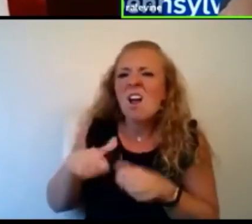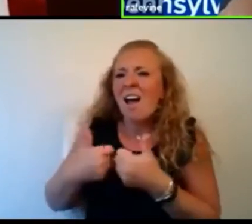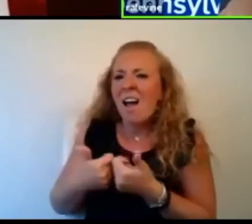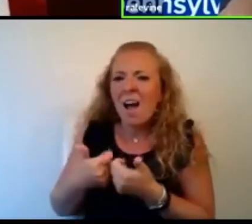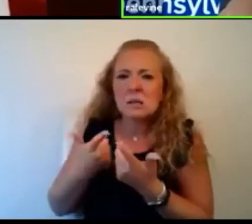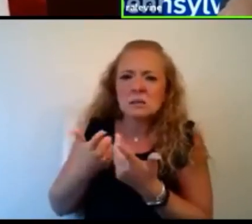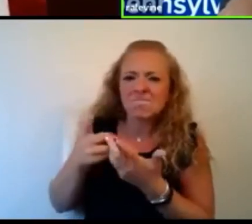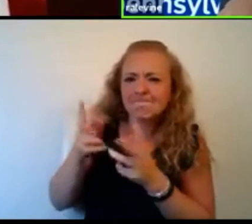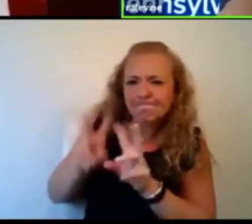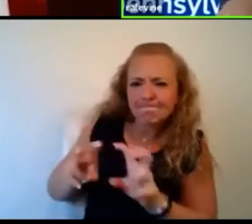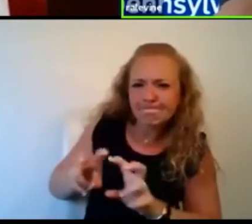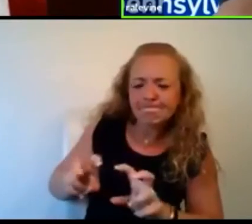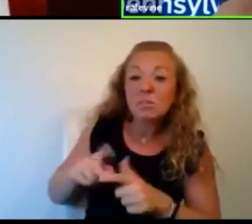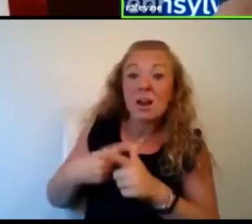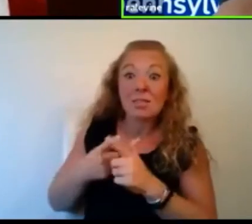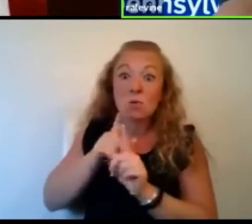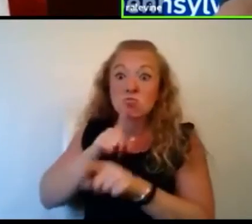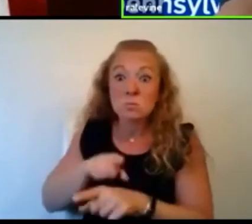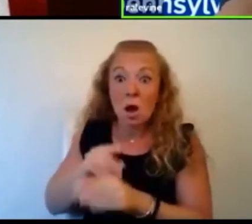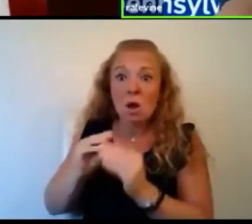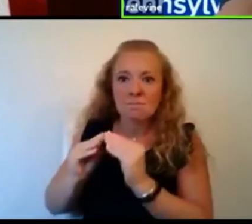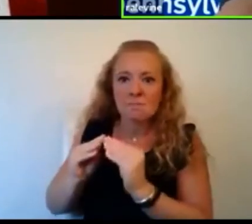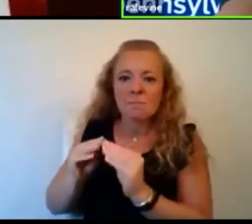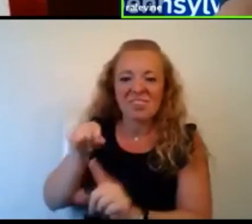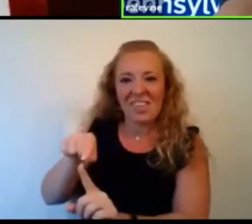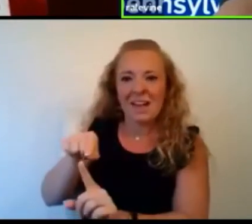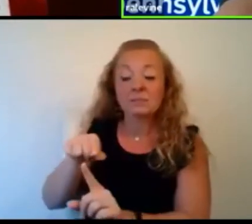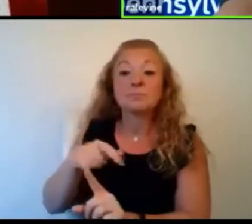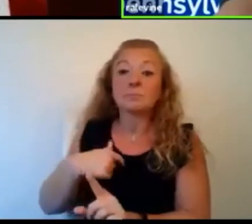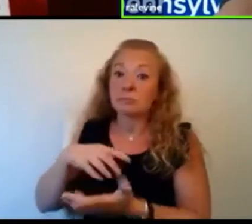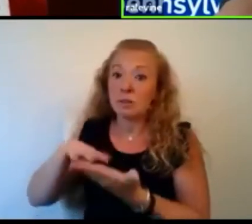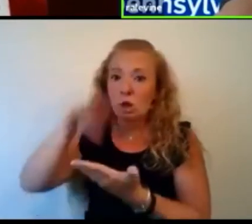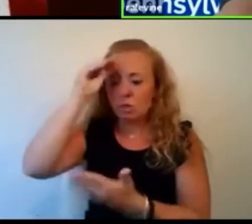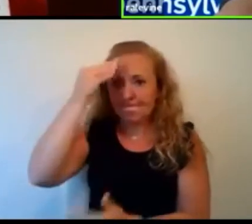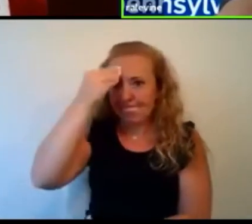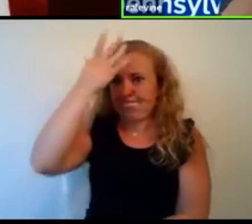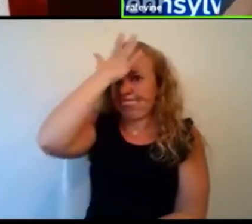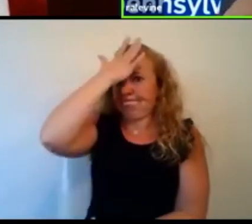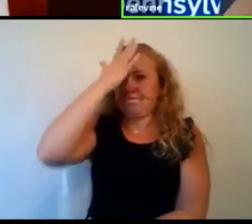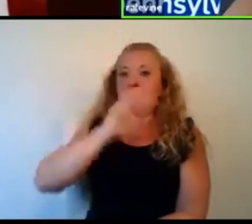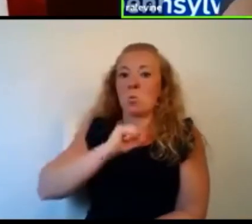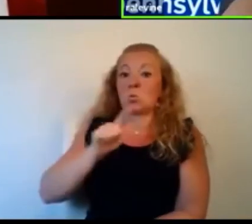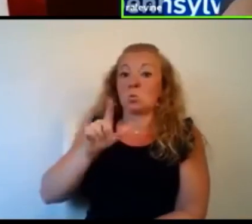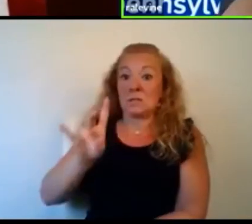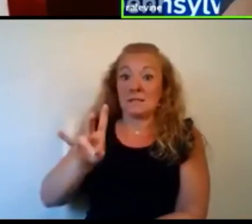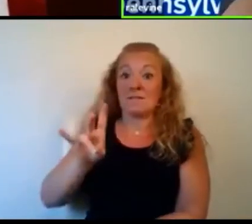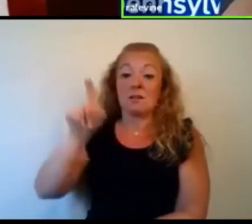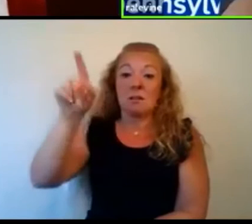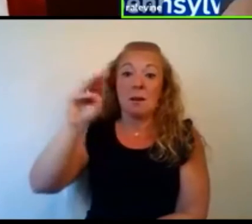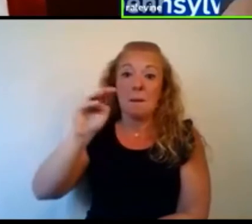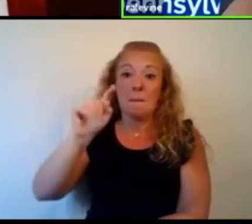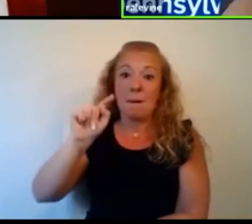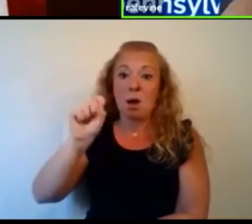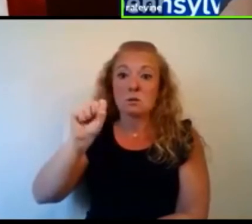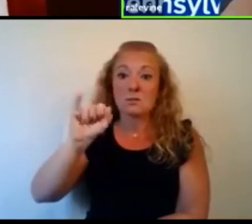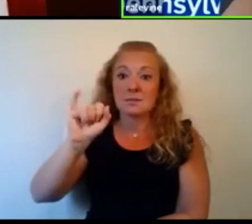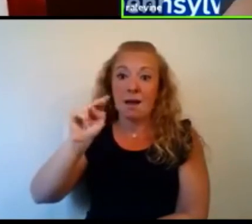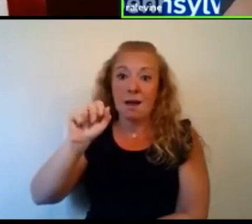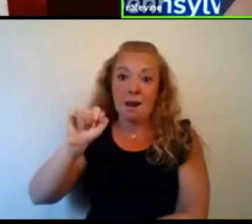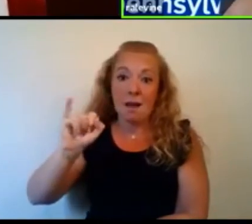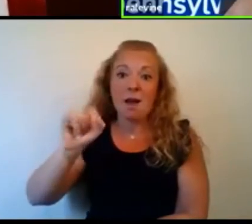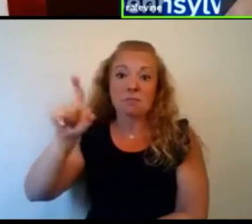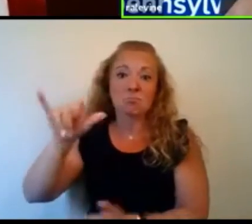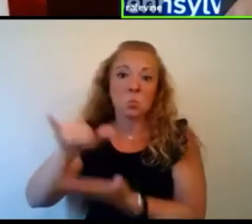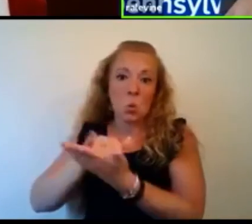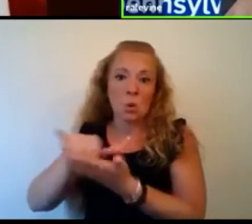so, um, I learned that, you know, at 27 in, in Mount Sinai in, in, in New York, in, in New York city. Um,